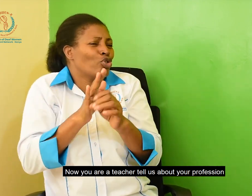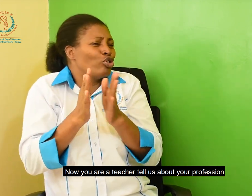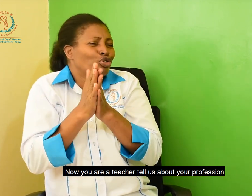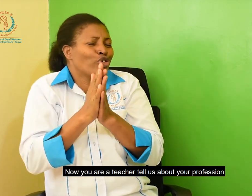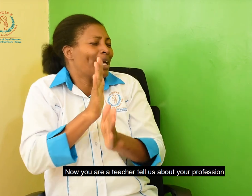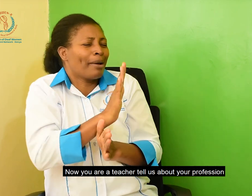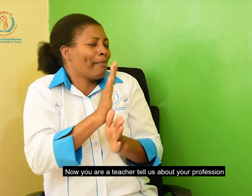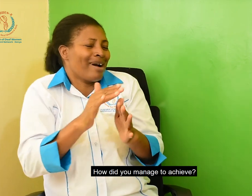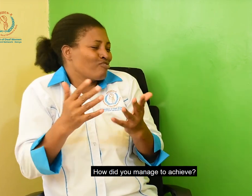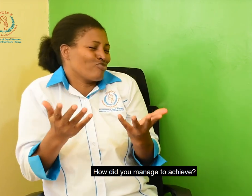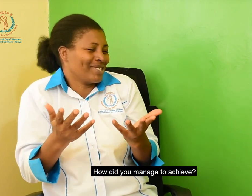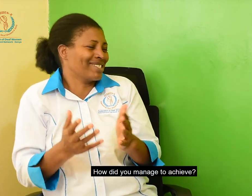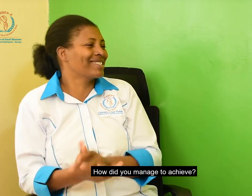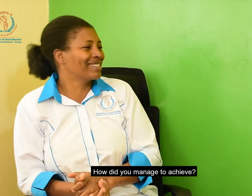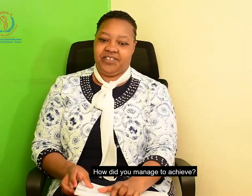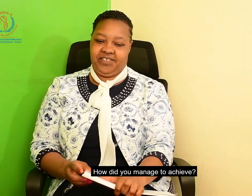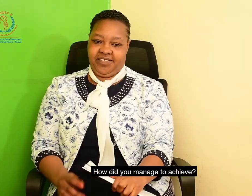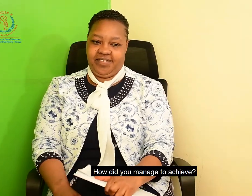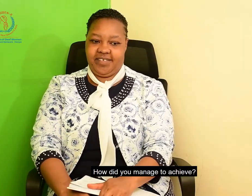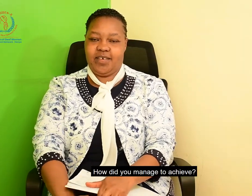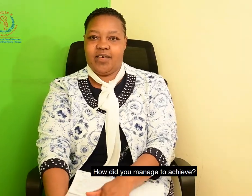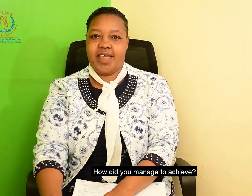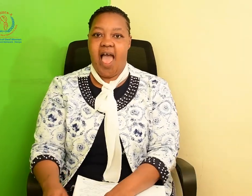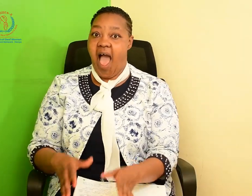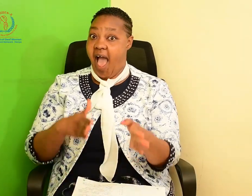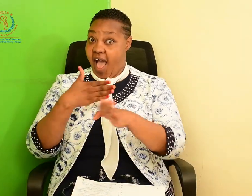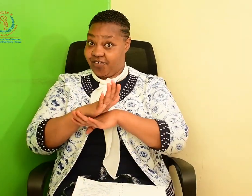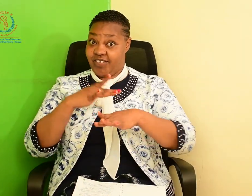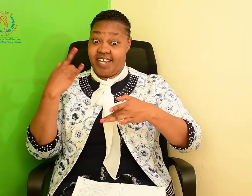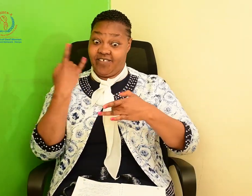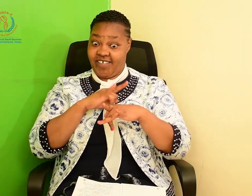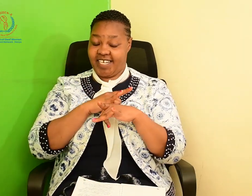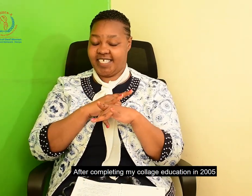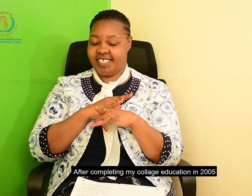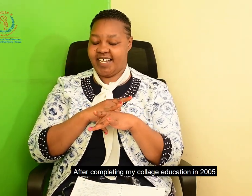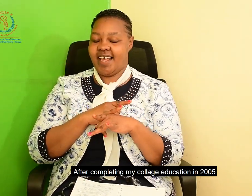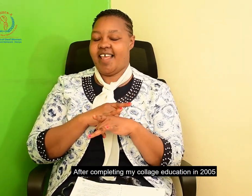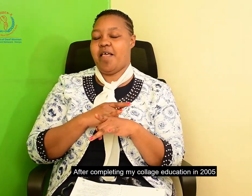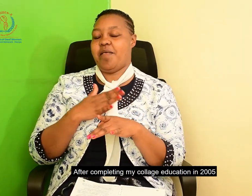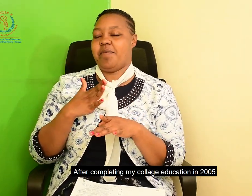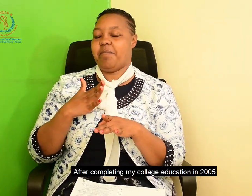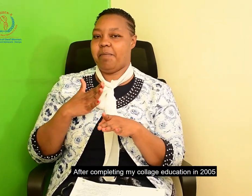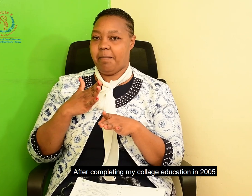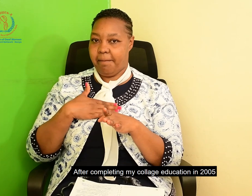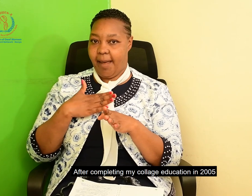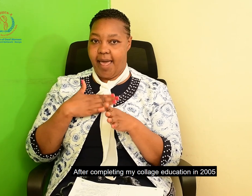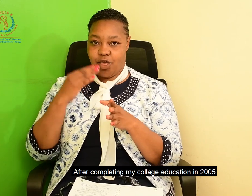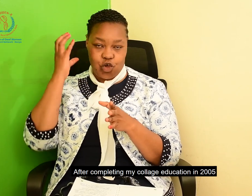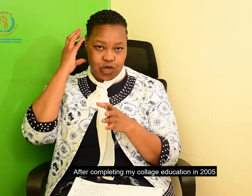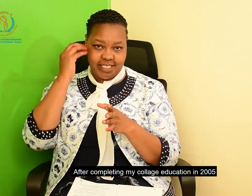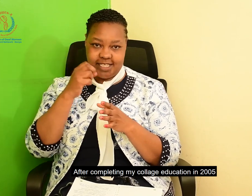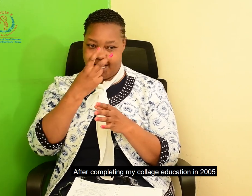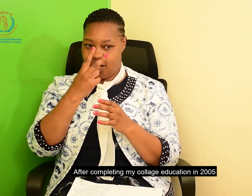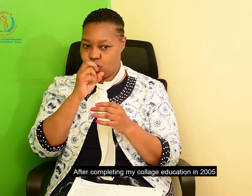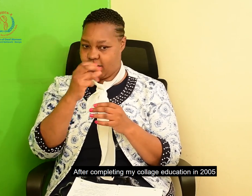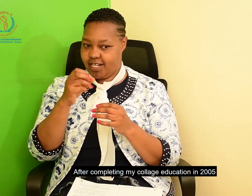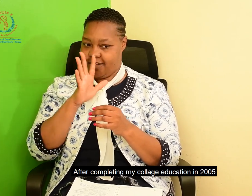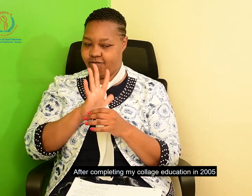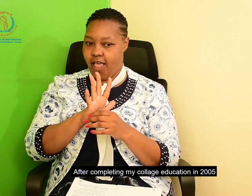How would you succeed to achieve all that? After I completed my college education in